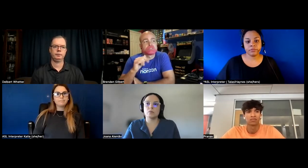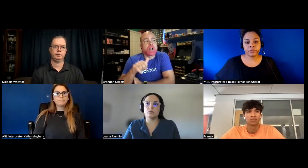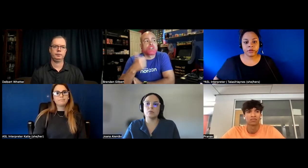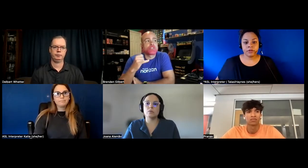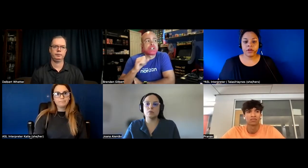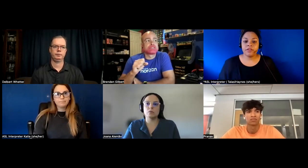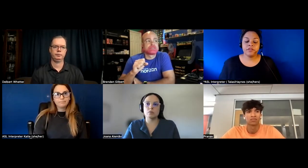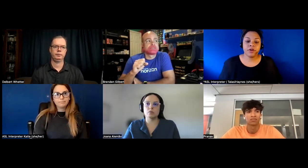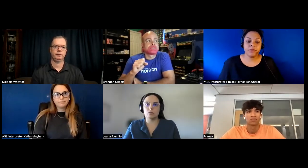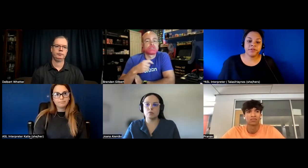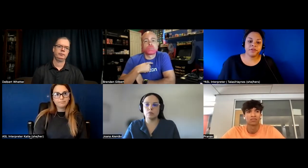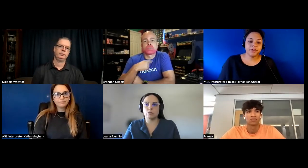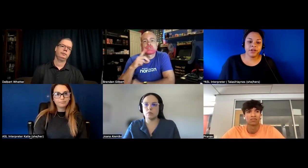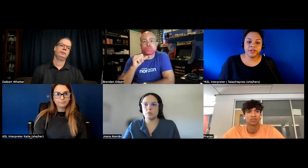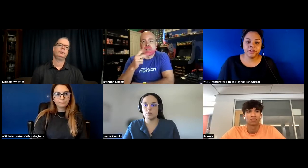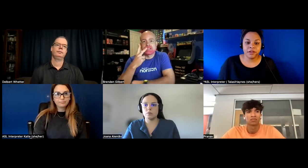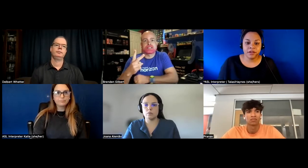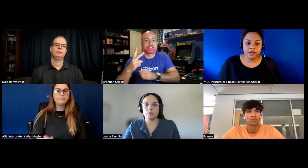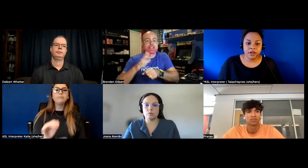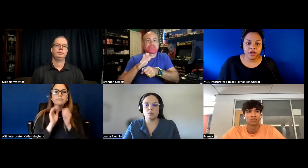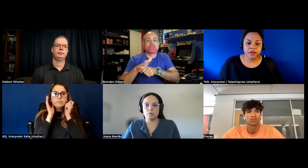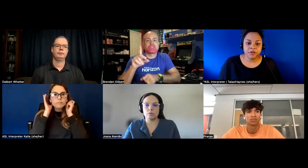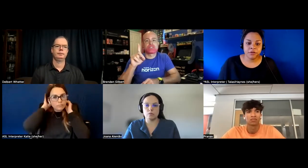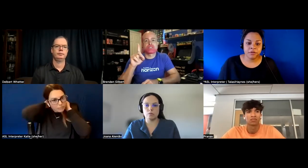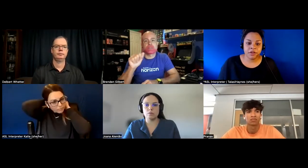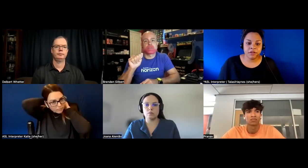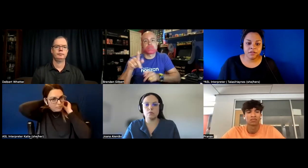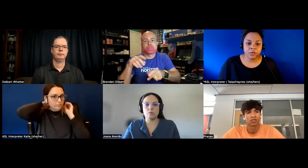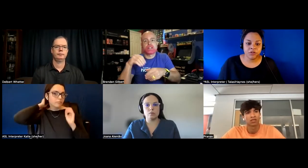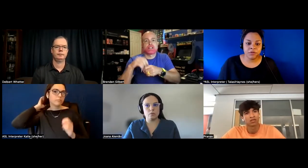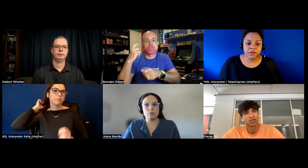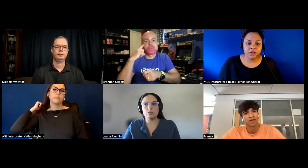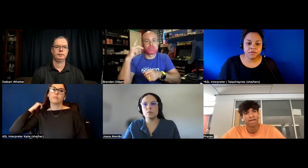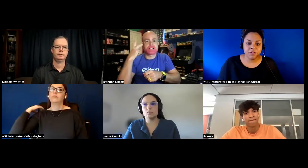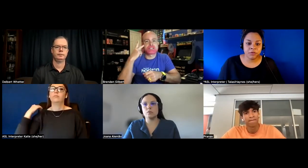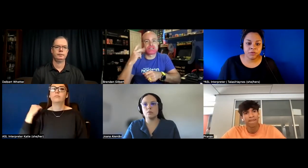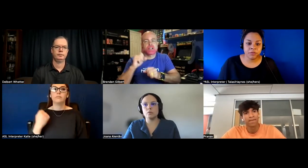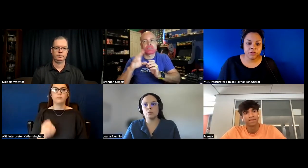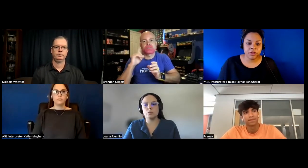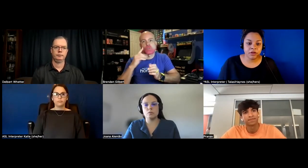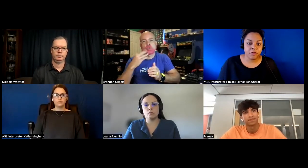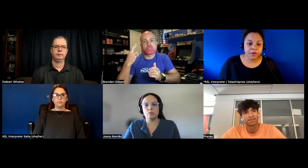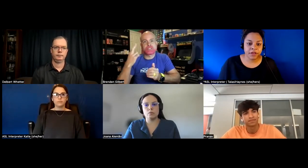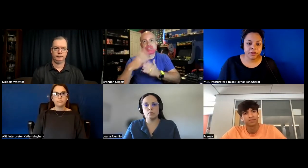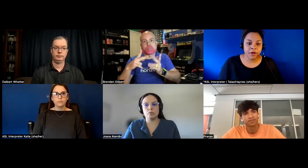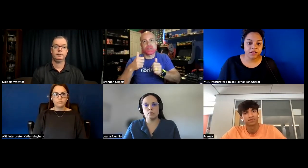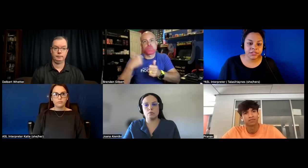yeah that's a great point delbert and another thing is that we don't see enough disabled people in government and in politics